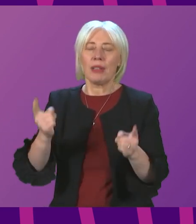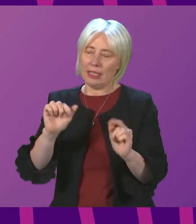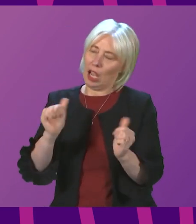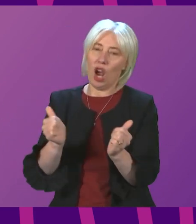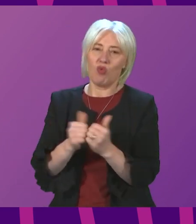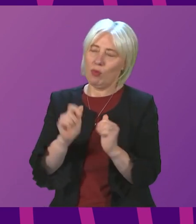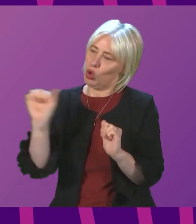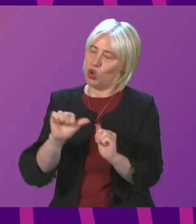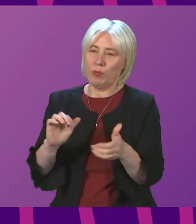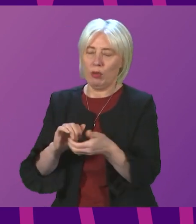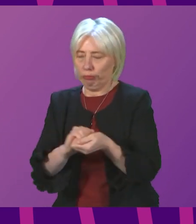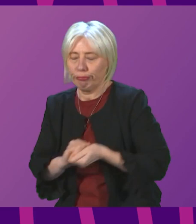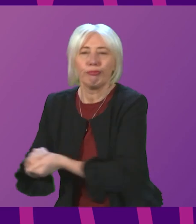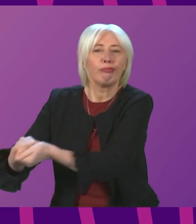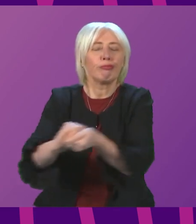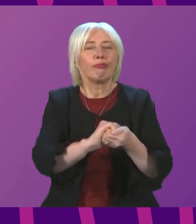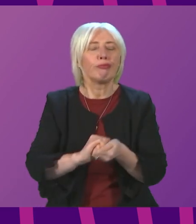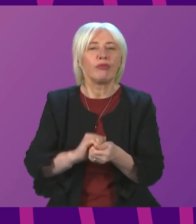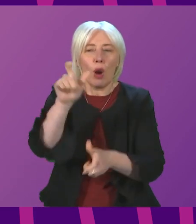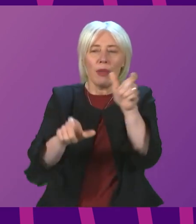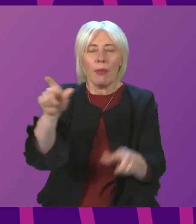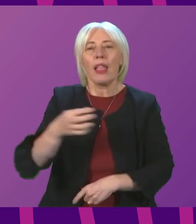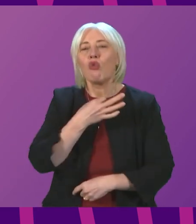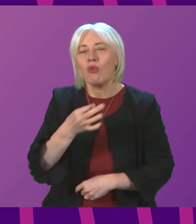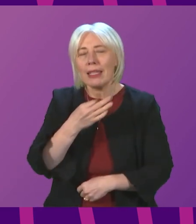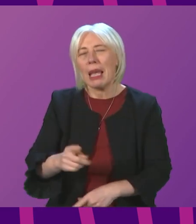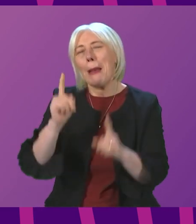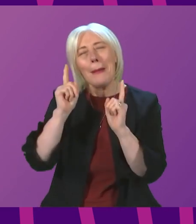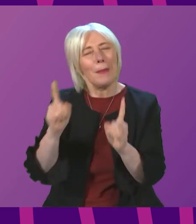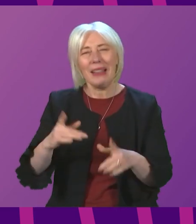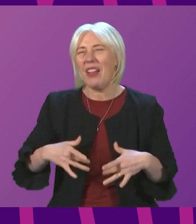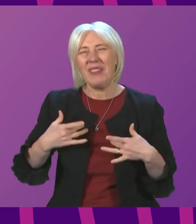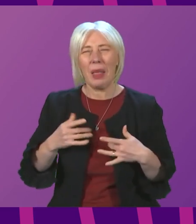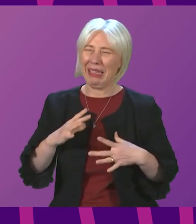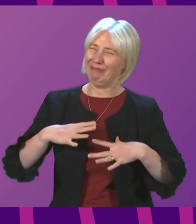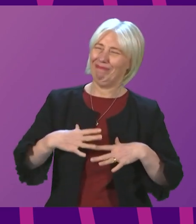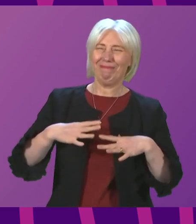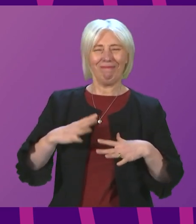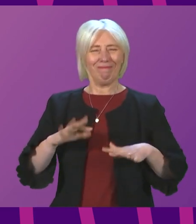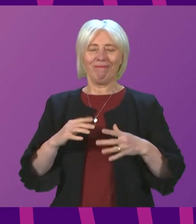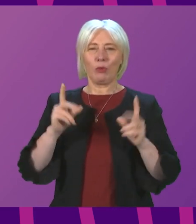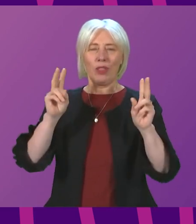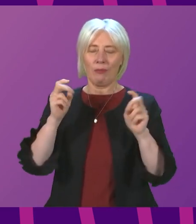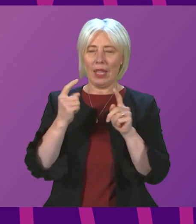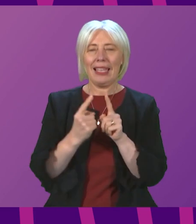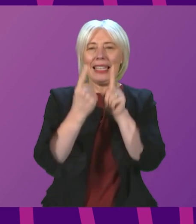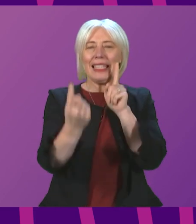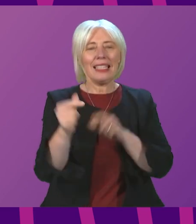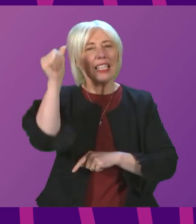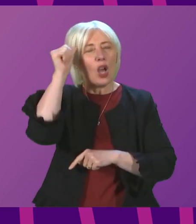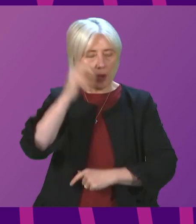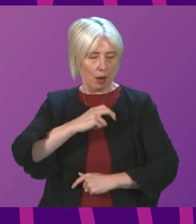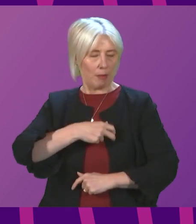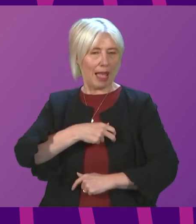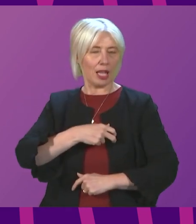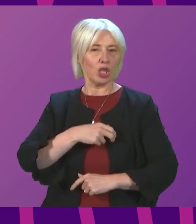to show solidarity with people who are most at risk. But I can't help but feel a bit uncomfortable with the distance aware badges. These appear to